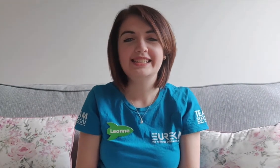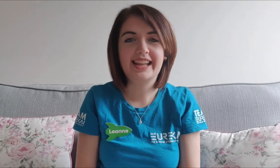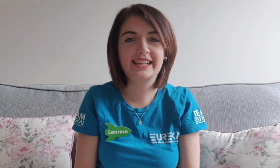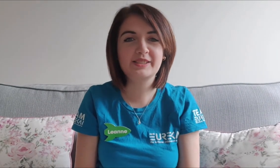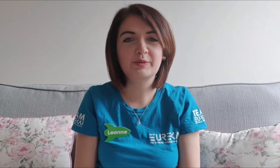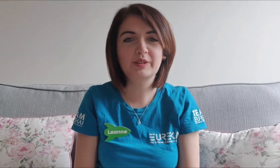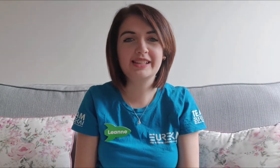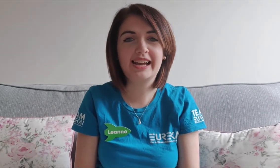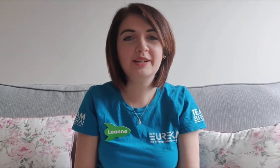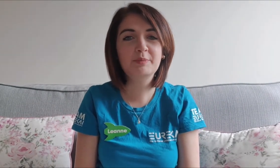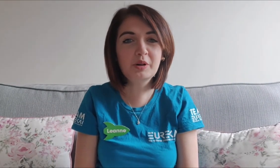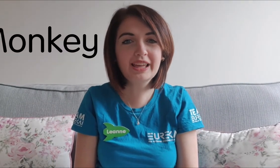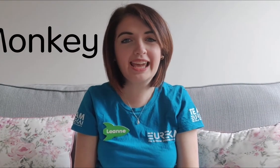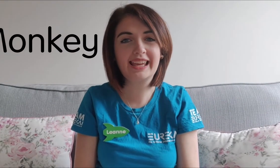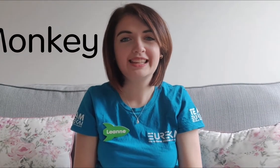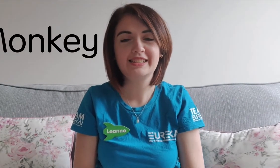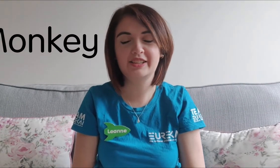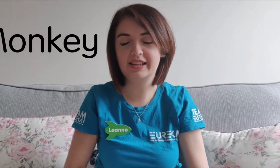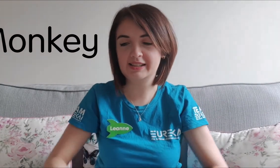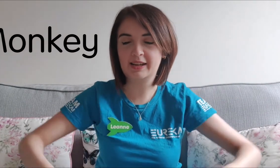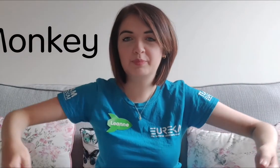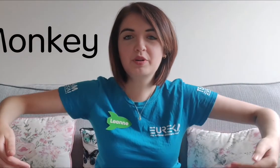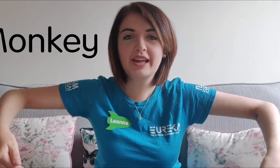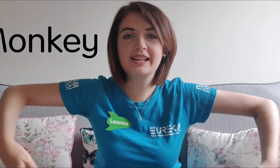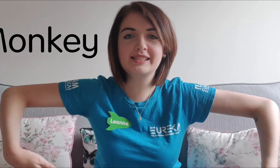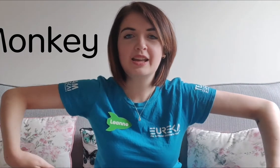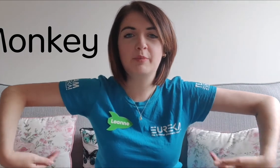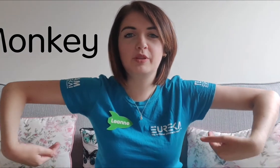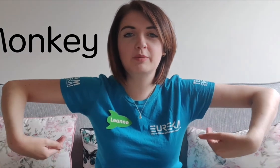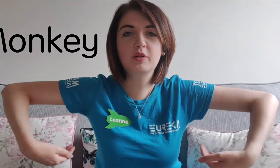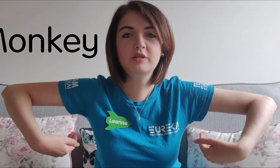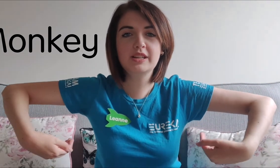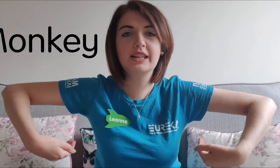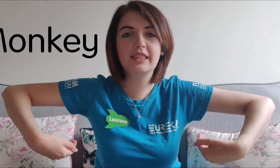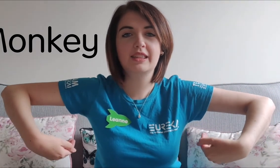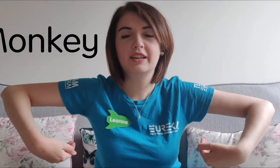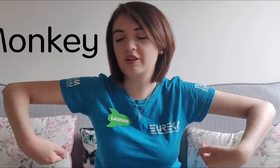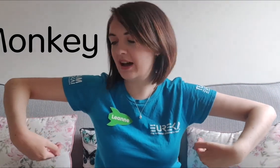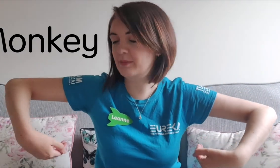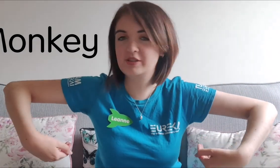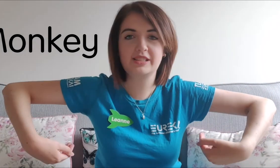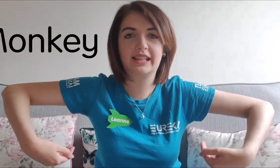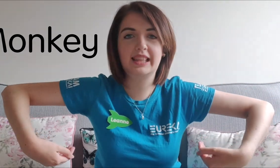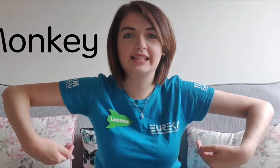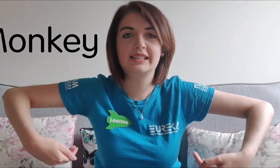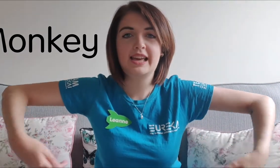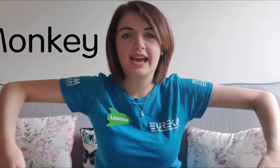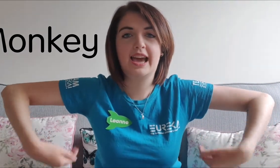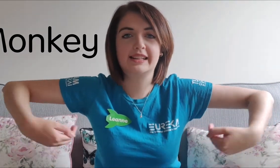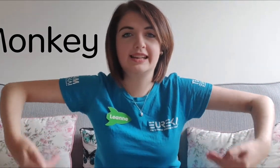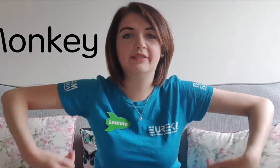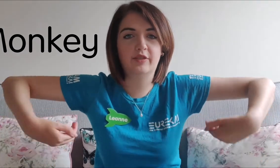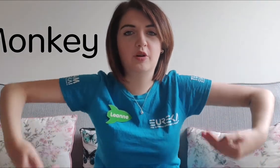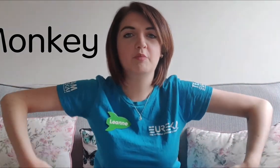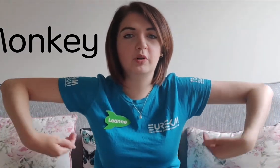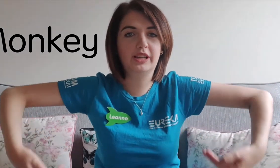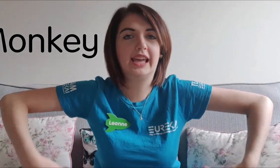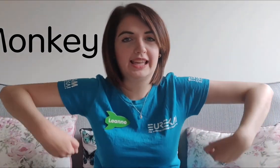Next we'll sign monkey so you're going to take both hands and put them underneath your arms just like this and sign for monkey